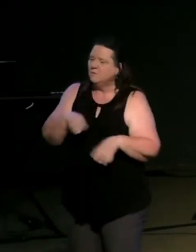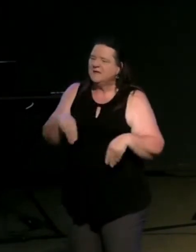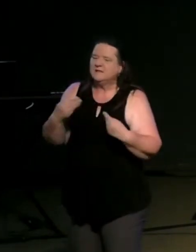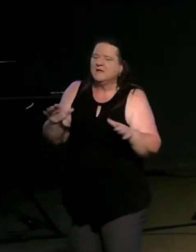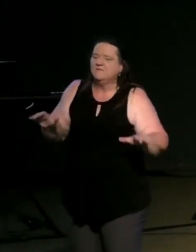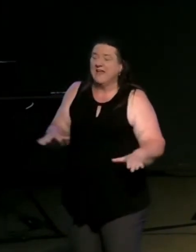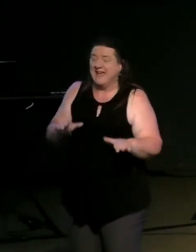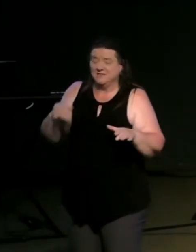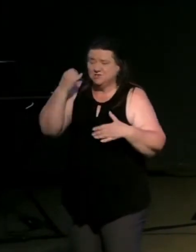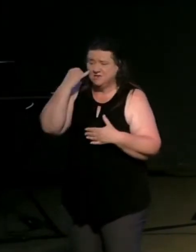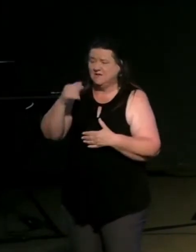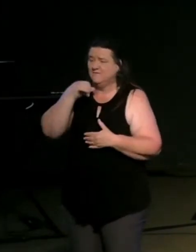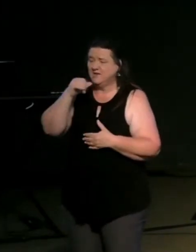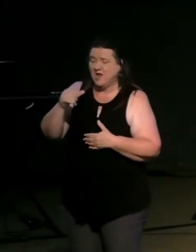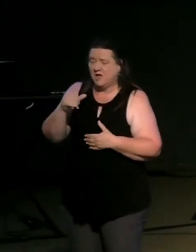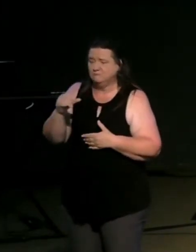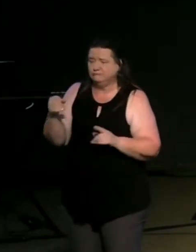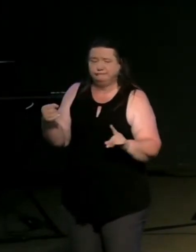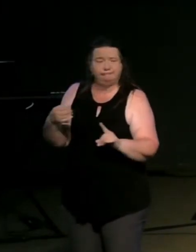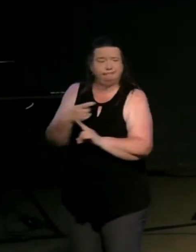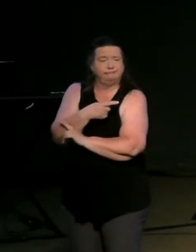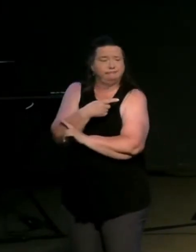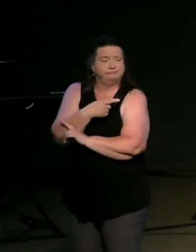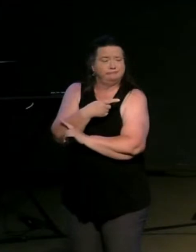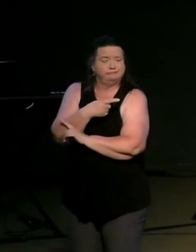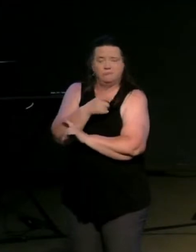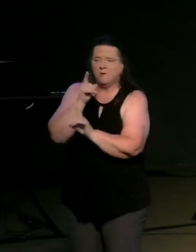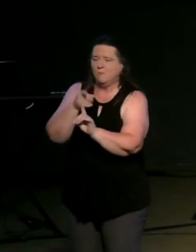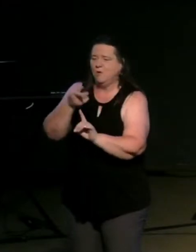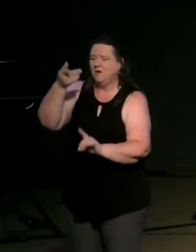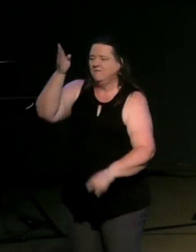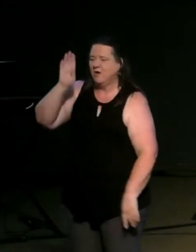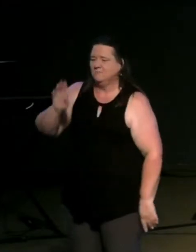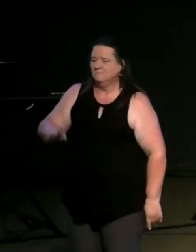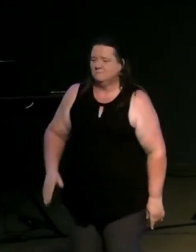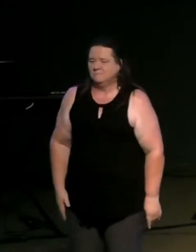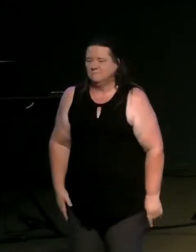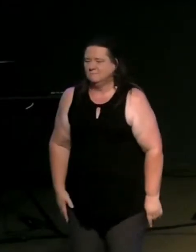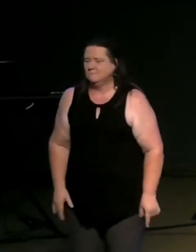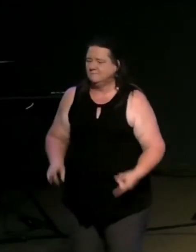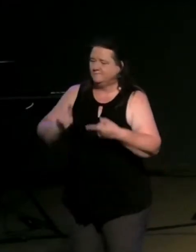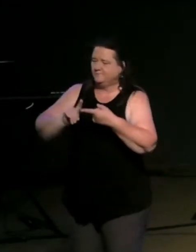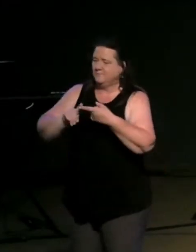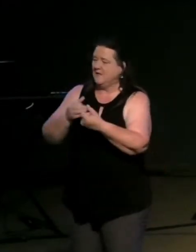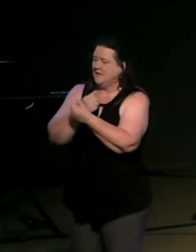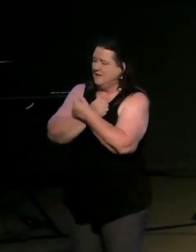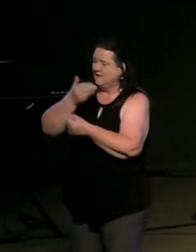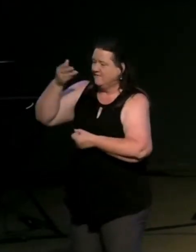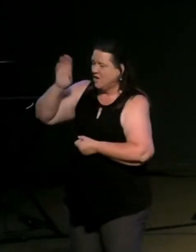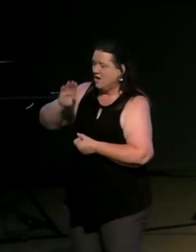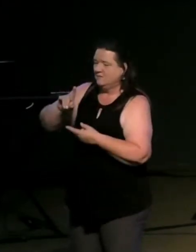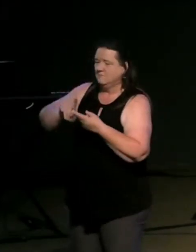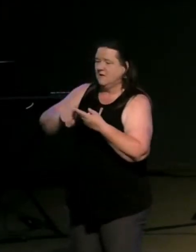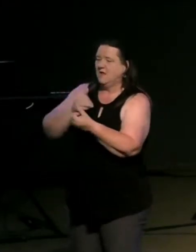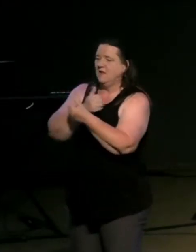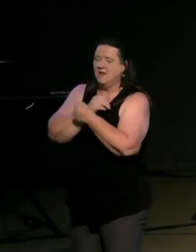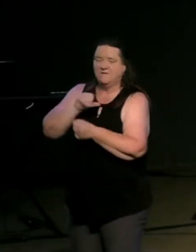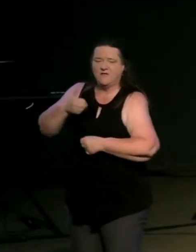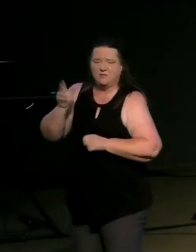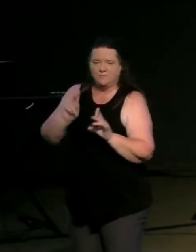mark's been missed love god love others